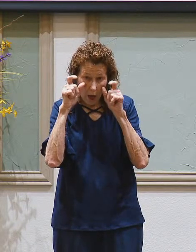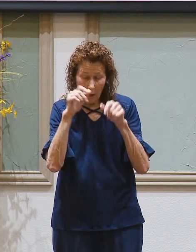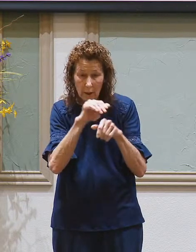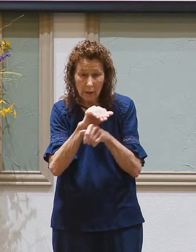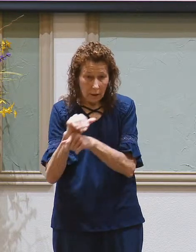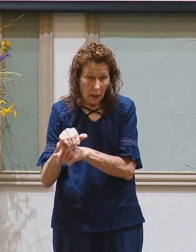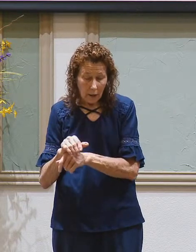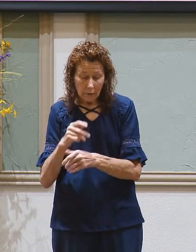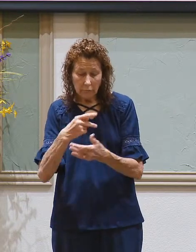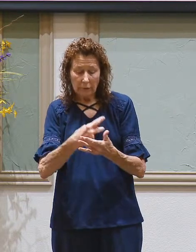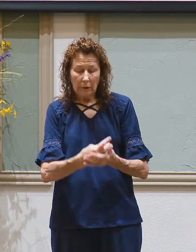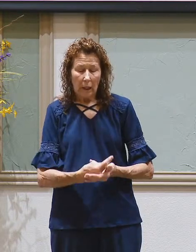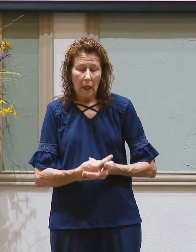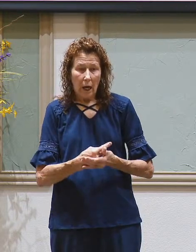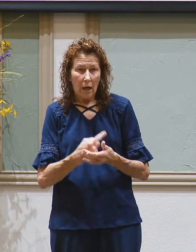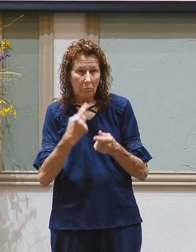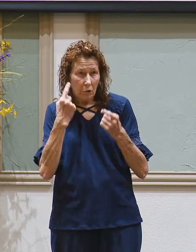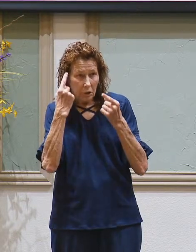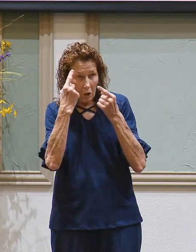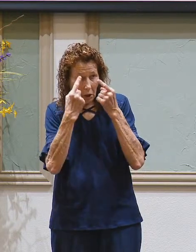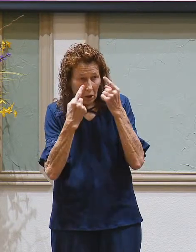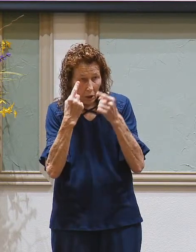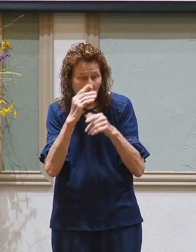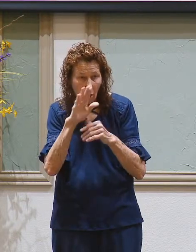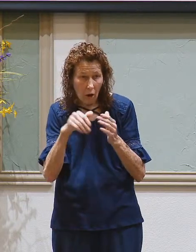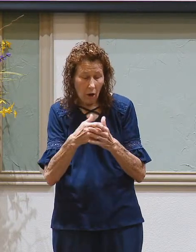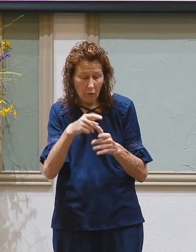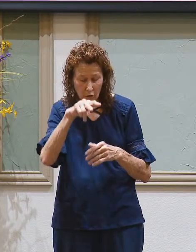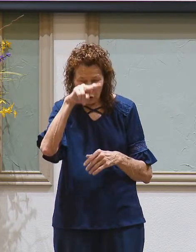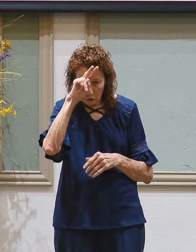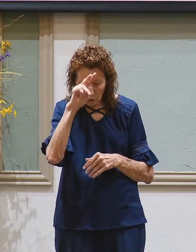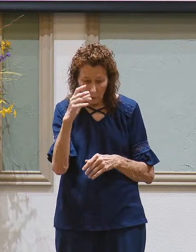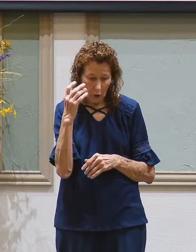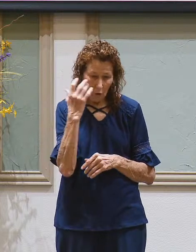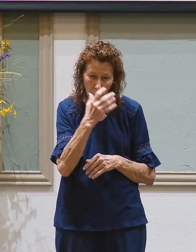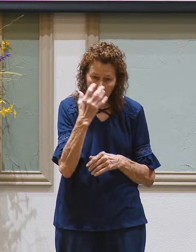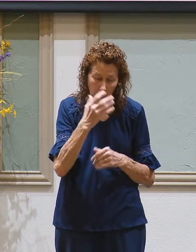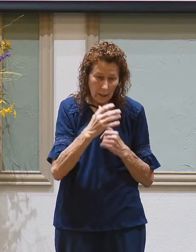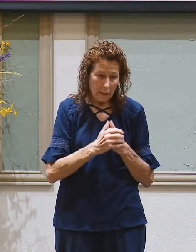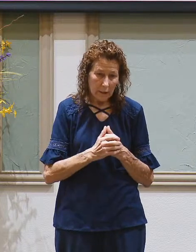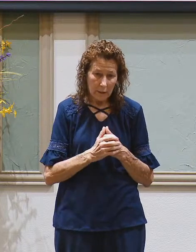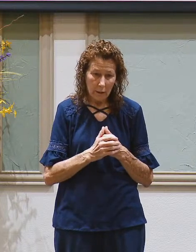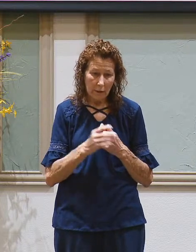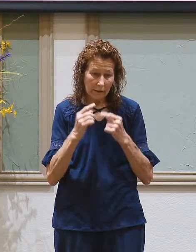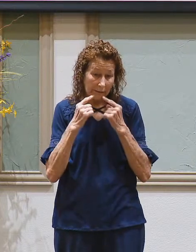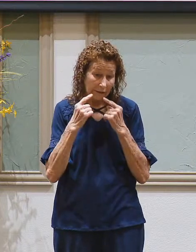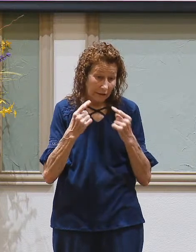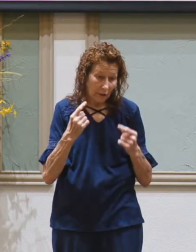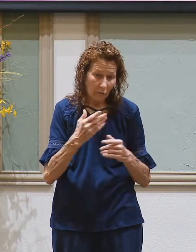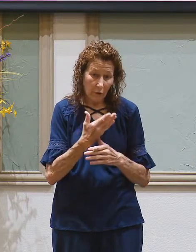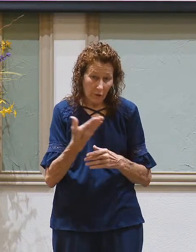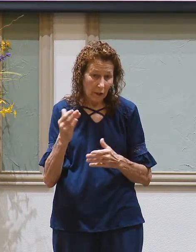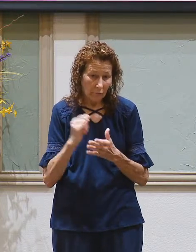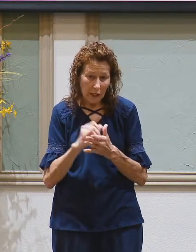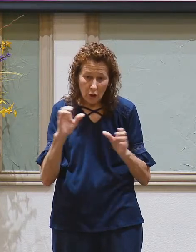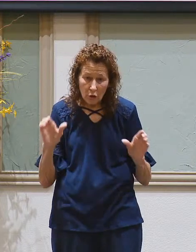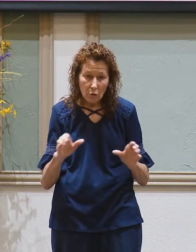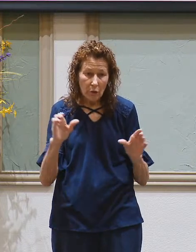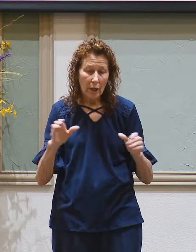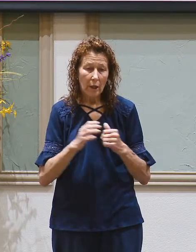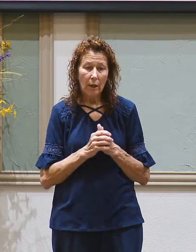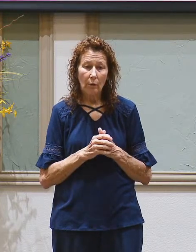You lie in bed thinking about all the stupid, crazy, sinful things you did